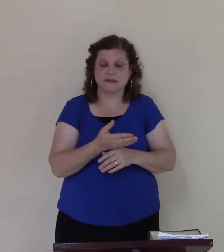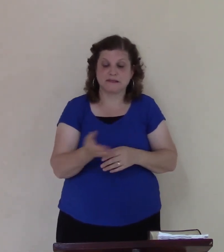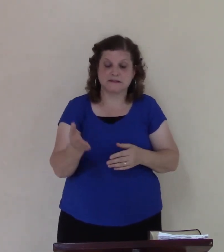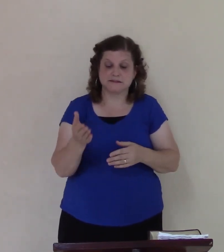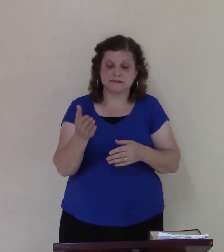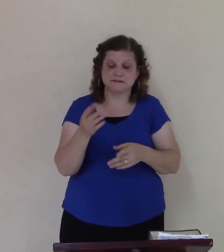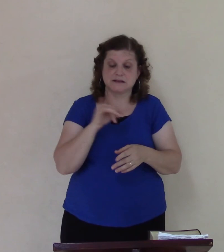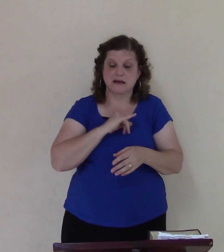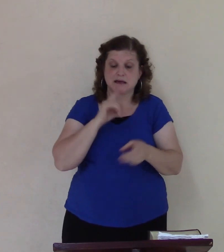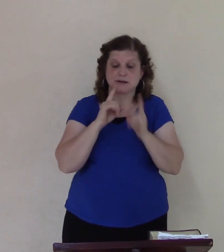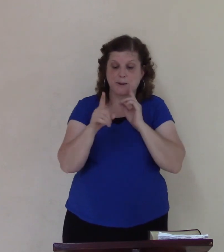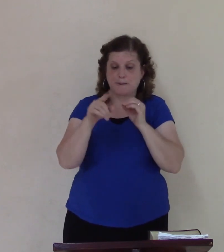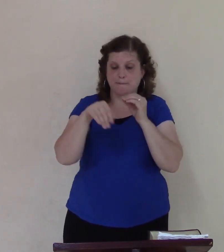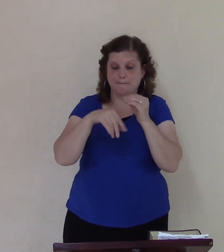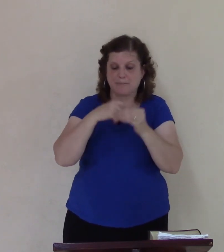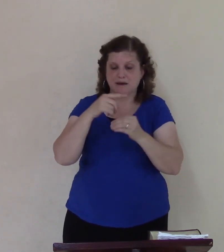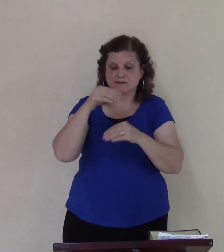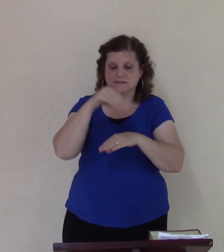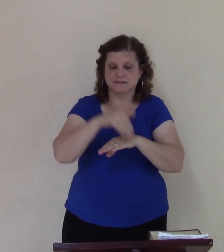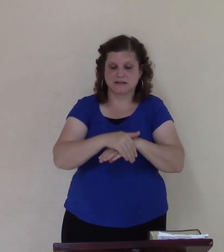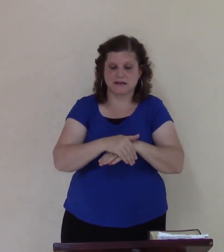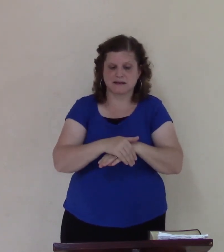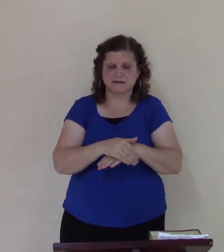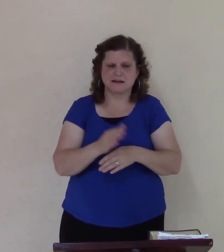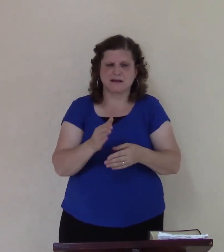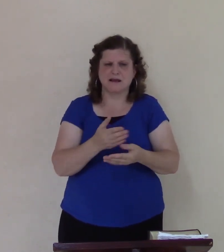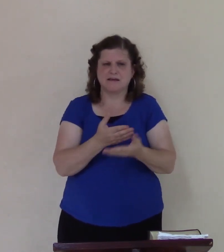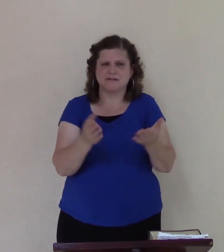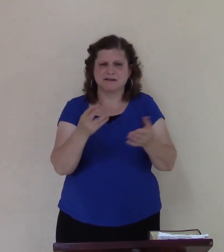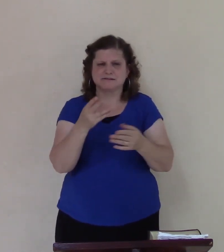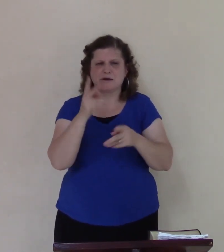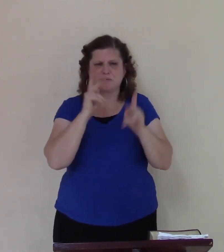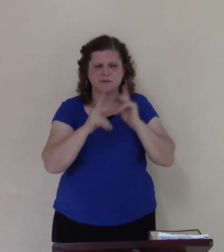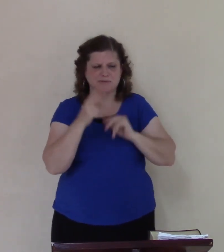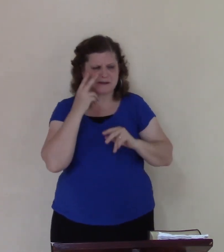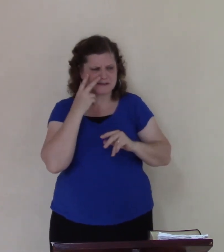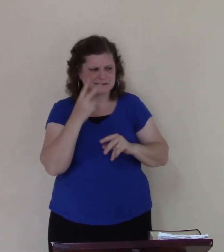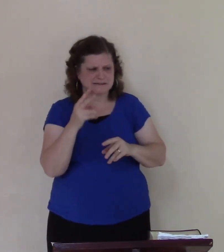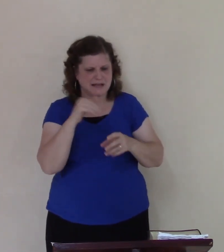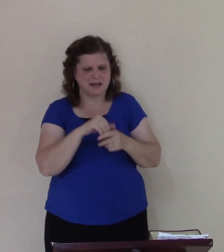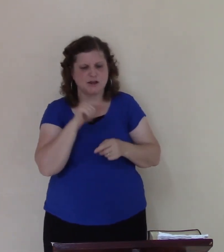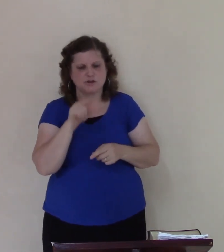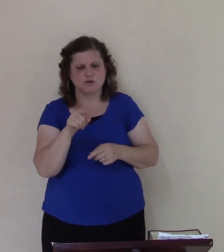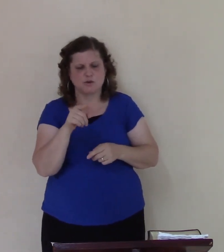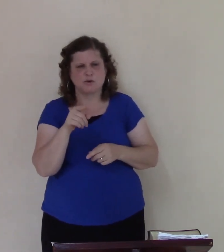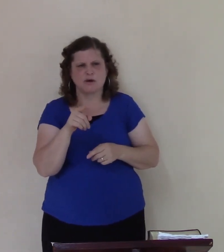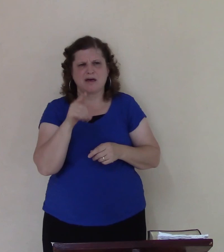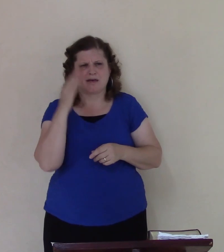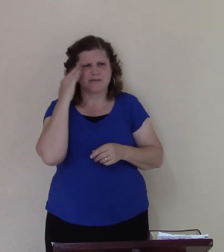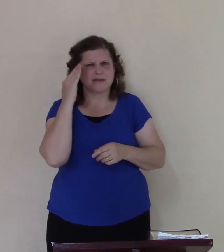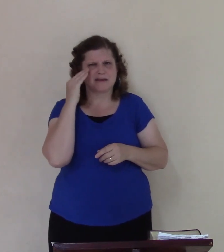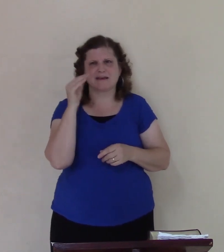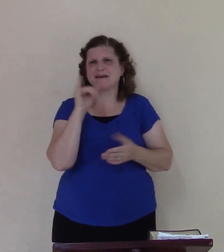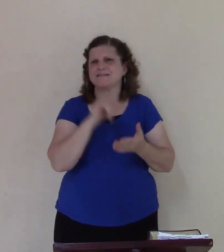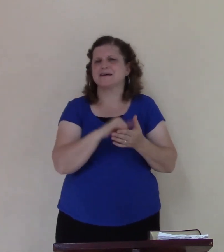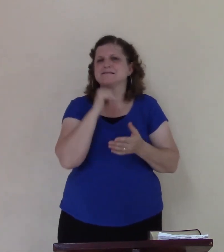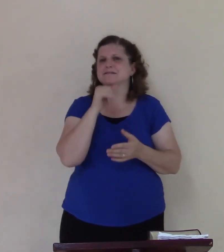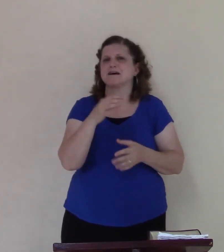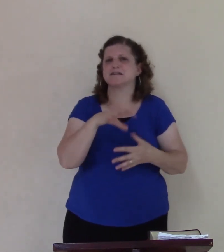I've found some people over the city who would say that's not the kind of spirit I want there's a thing that I've been